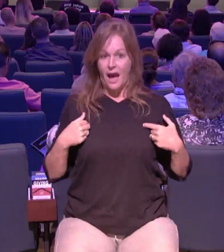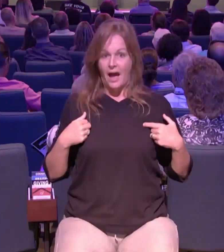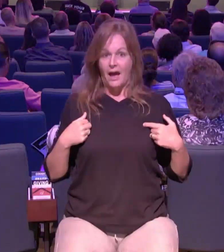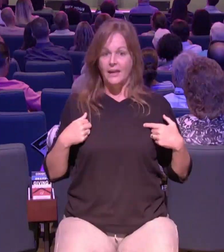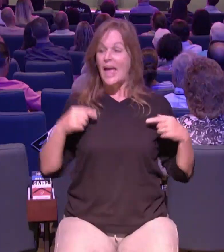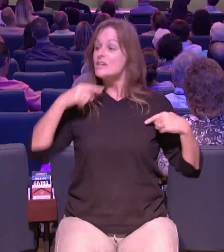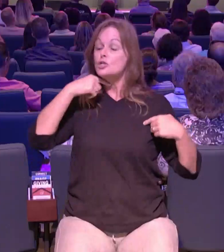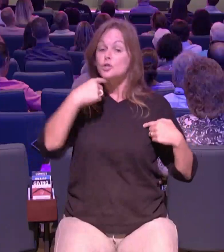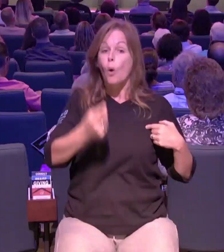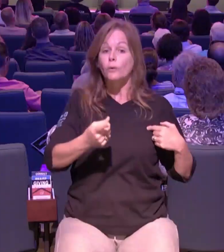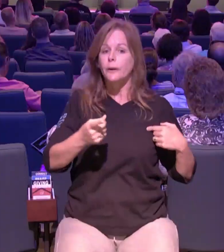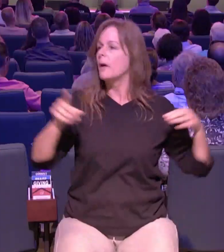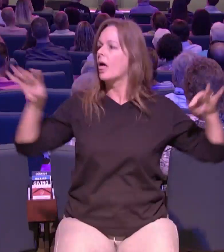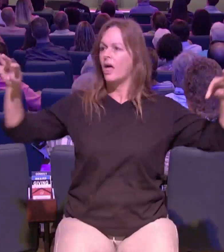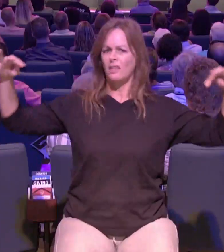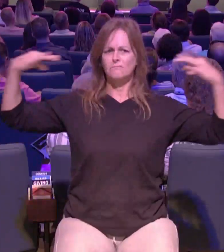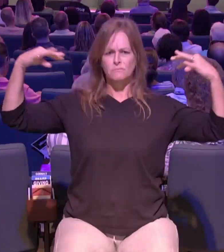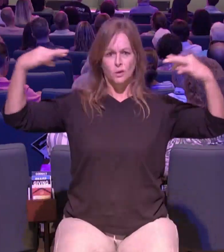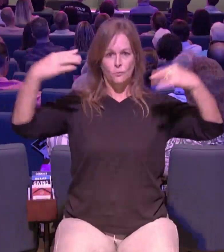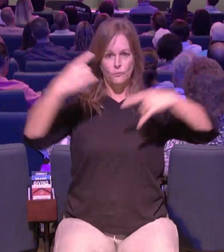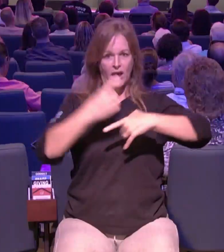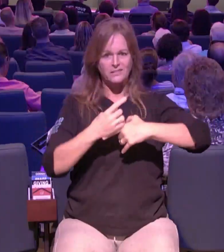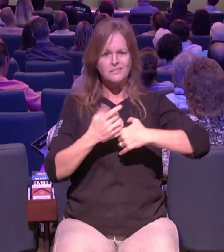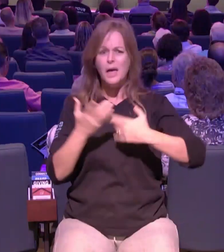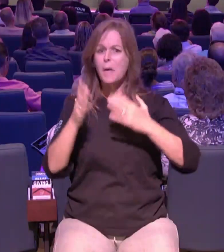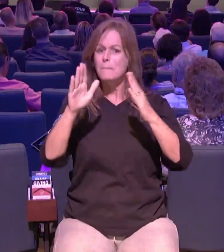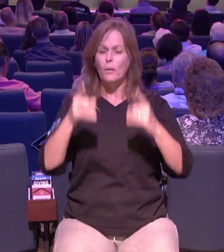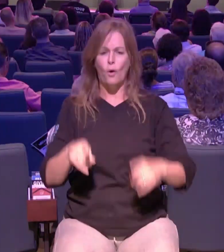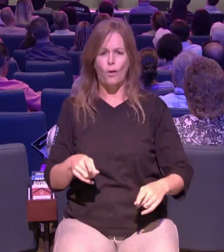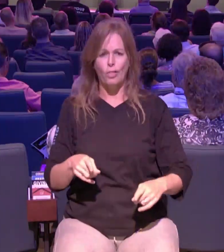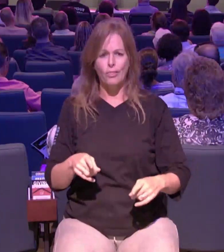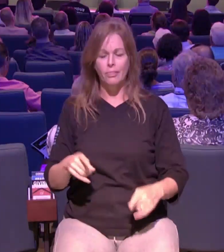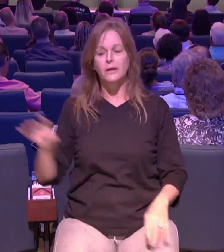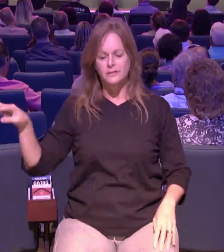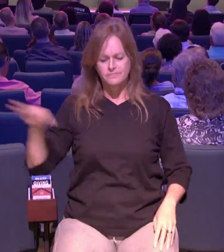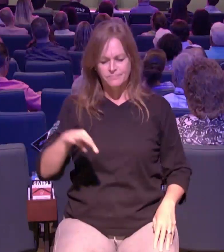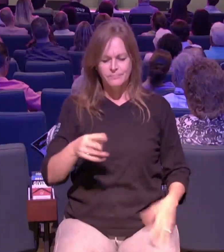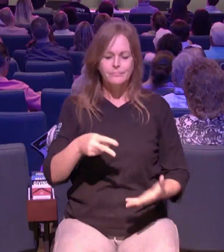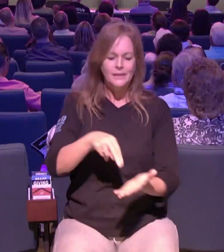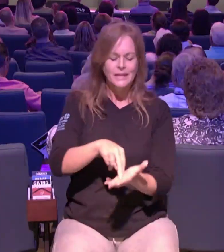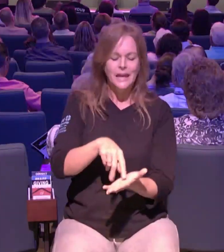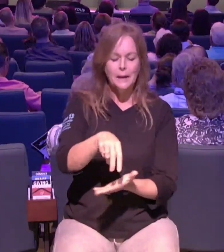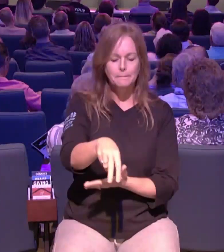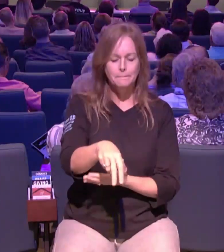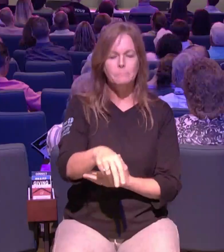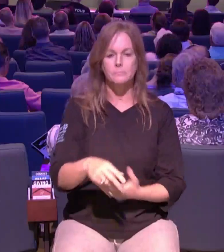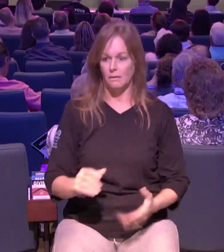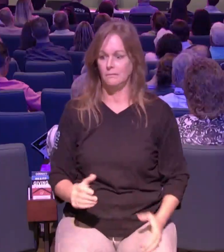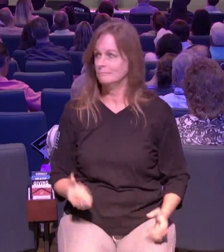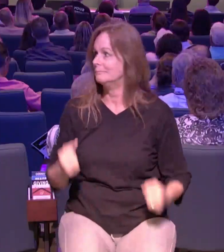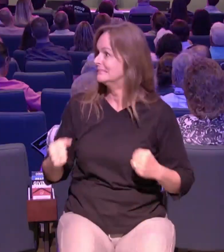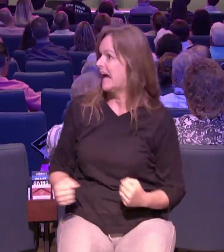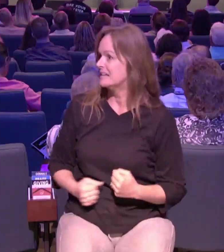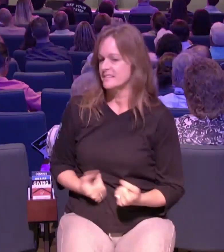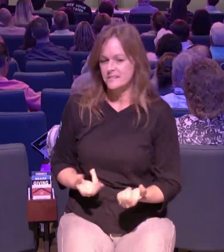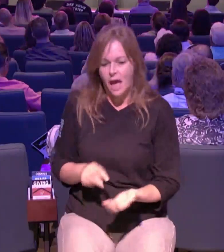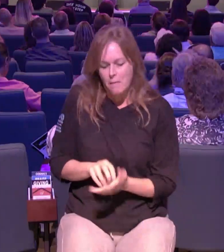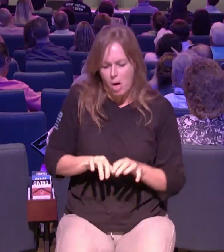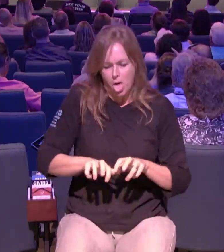the greatest miracle that's already taken place i tell you take your mat and go home and the man got up took his mat walked out in full view of them all